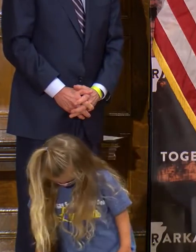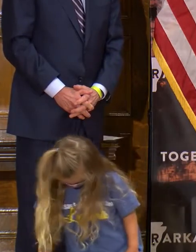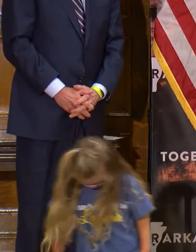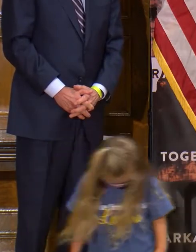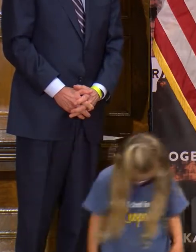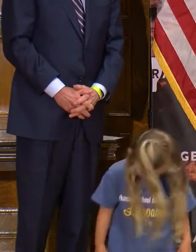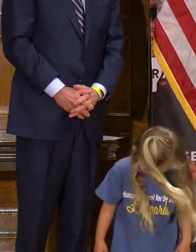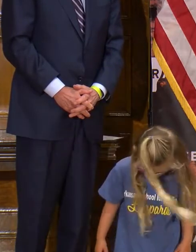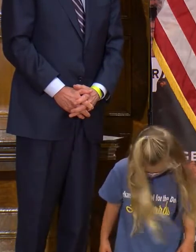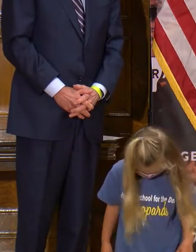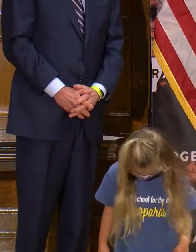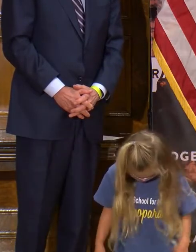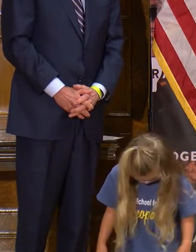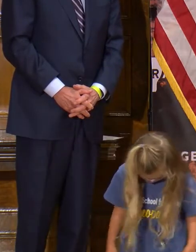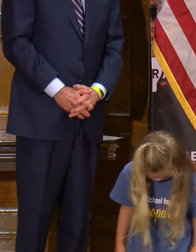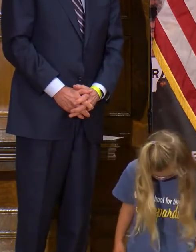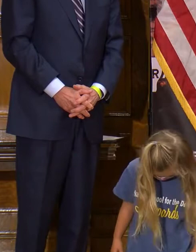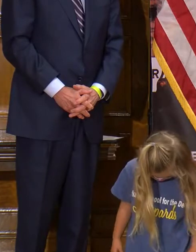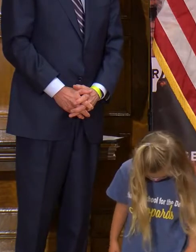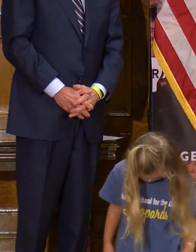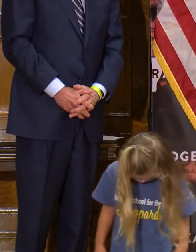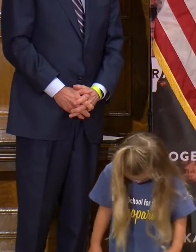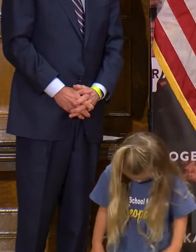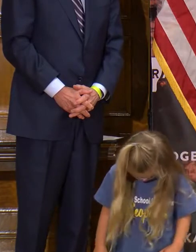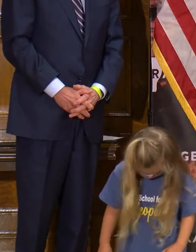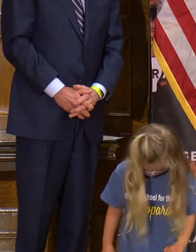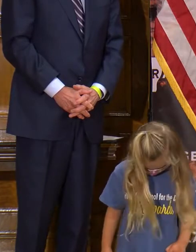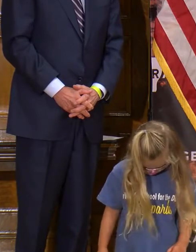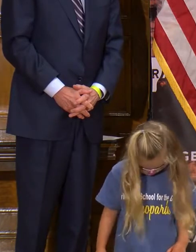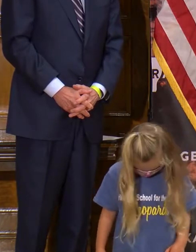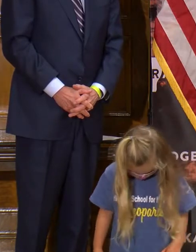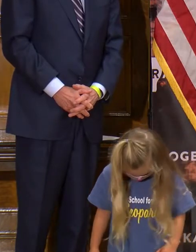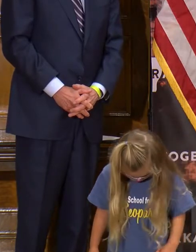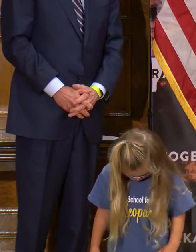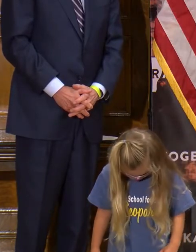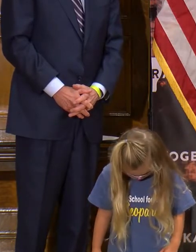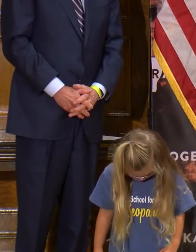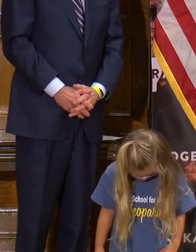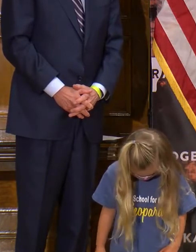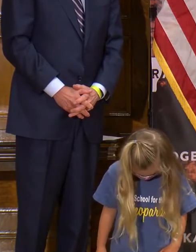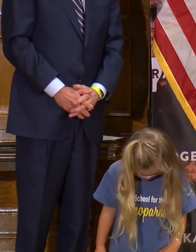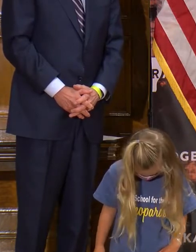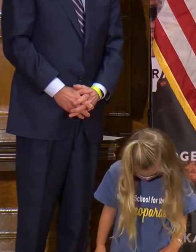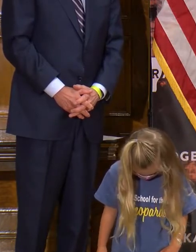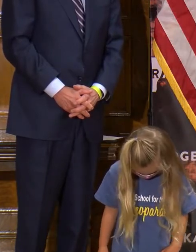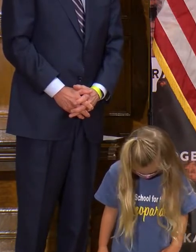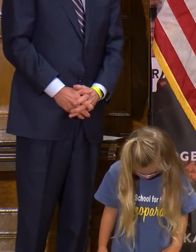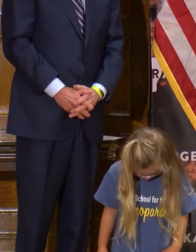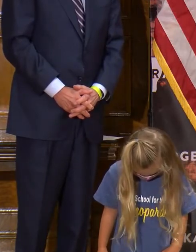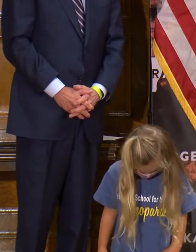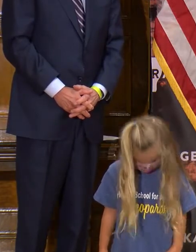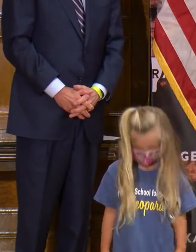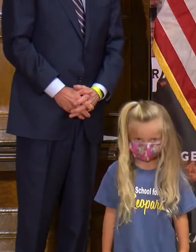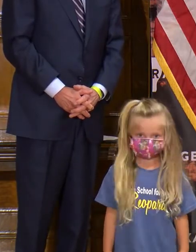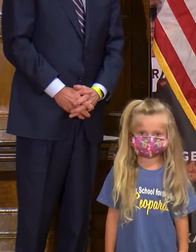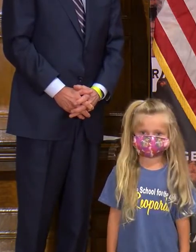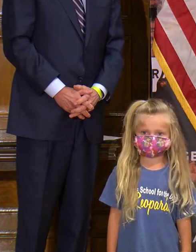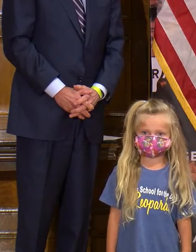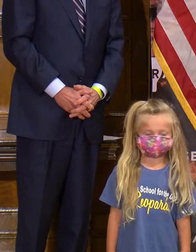where I live during the week. On the weekends, at home I do the same thing.